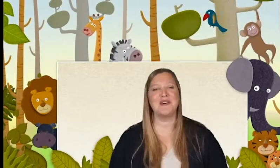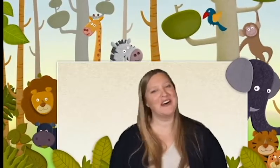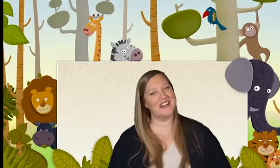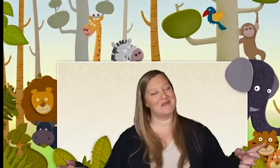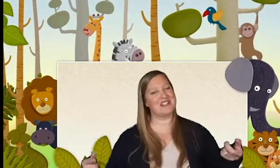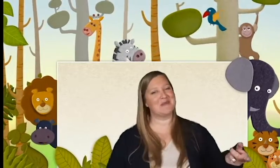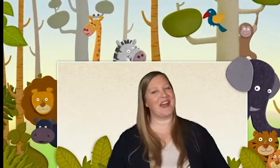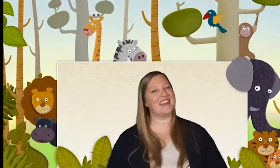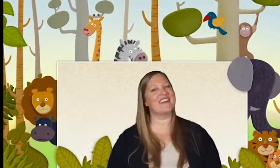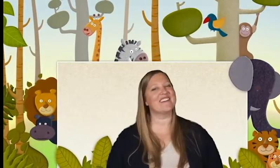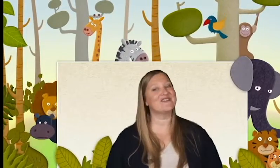and I'll meet you back here.